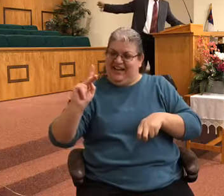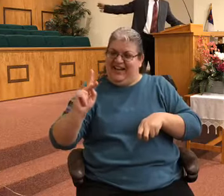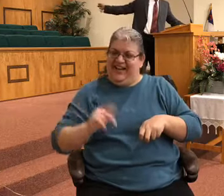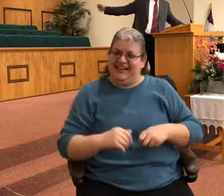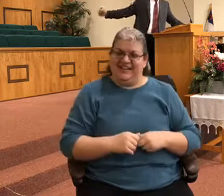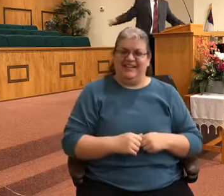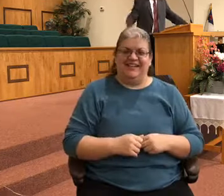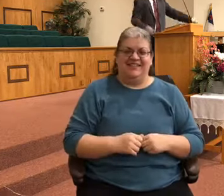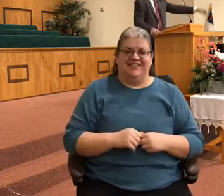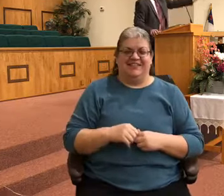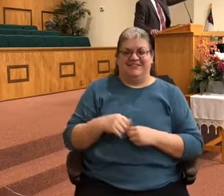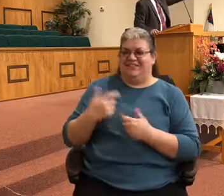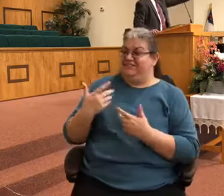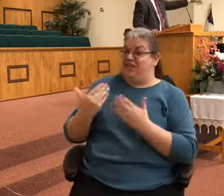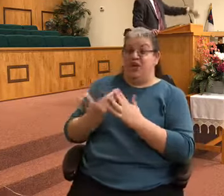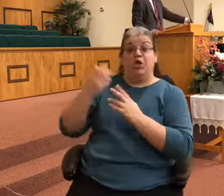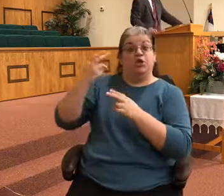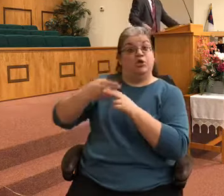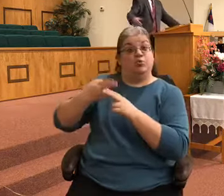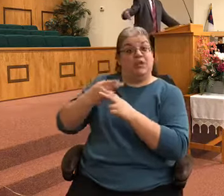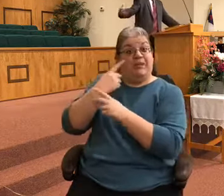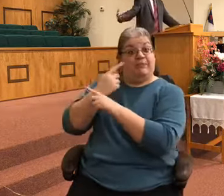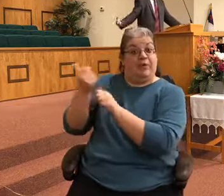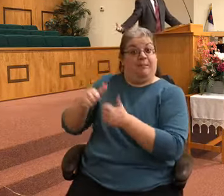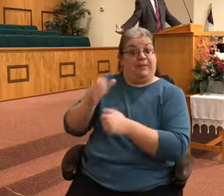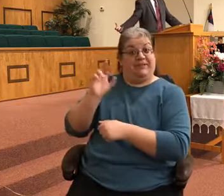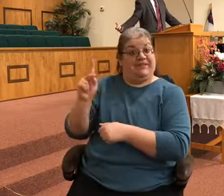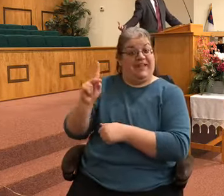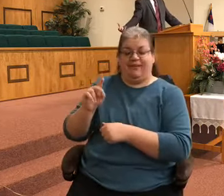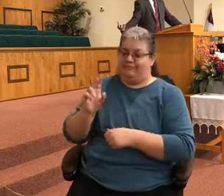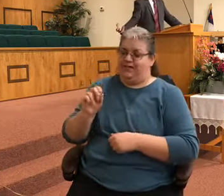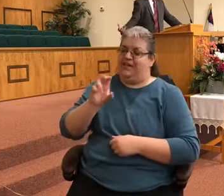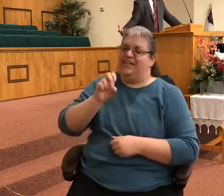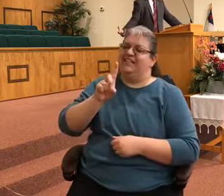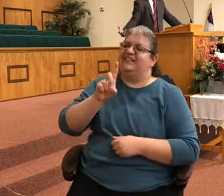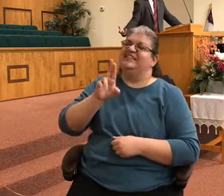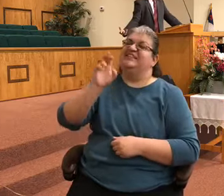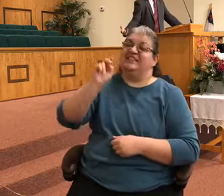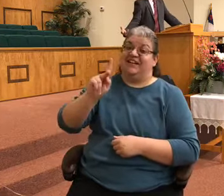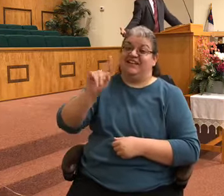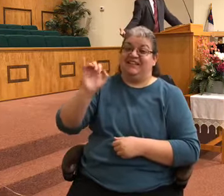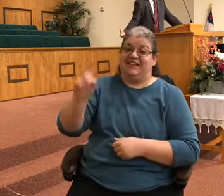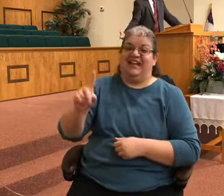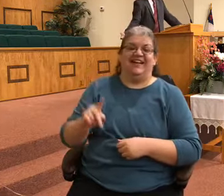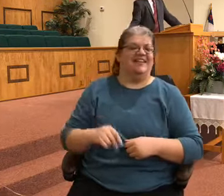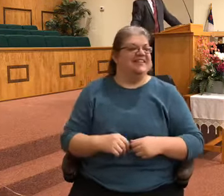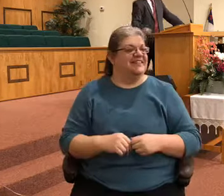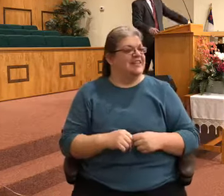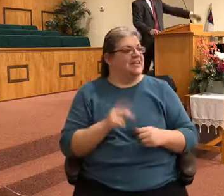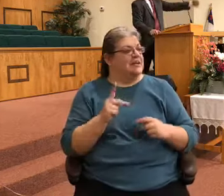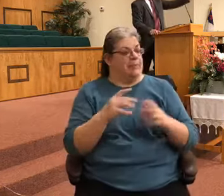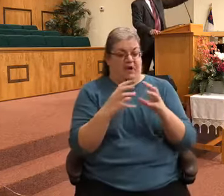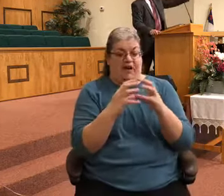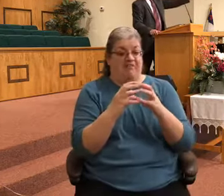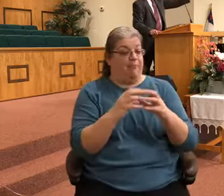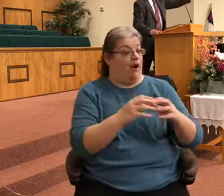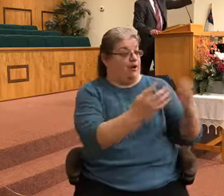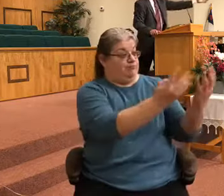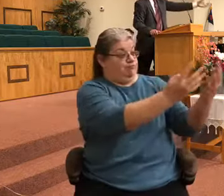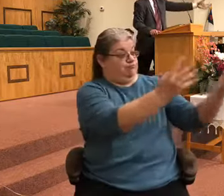the dunk tank. The dunk tank. We'll have some people with some softballs back here. And I'll say, okay, so-and-so, I baptize